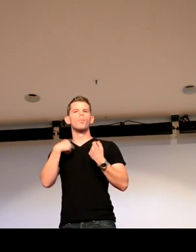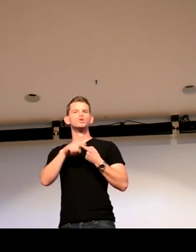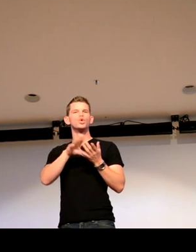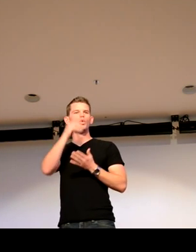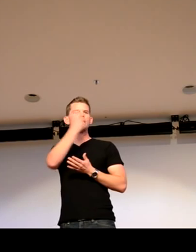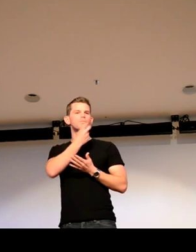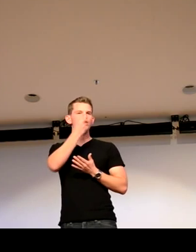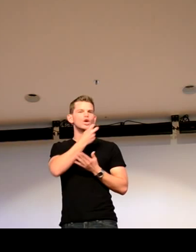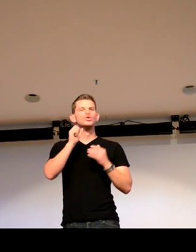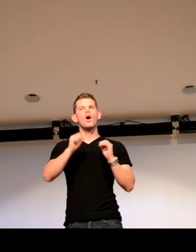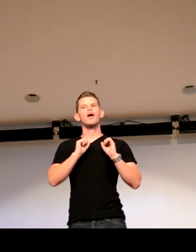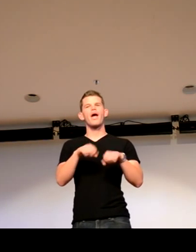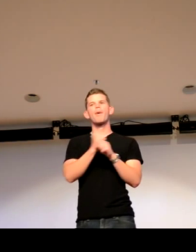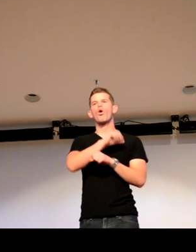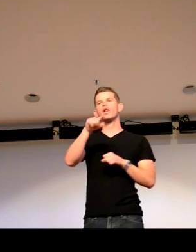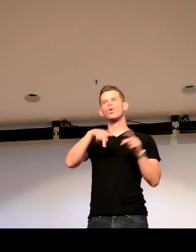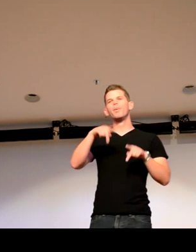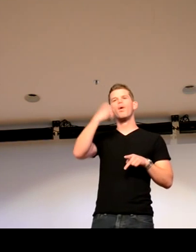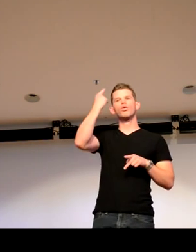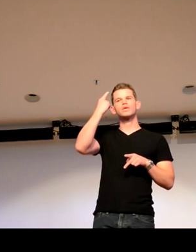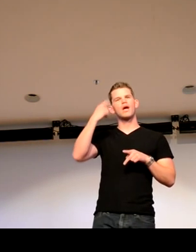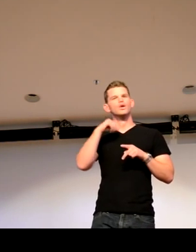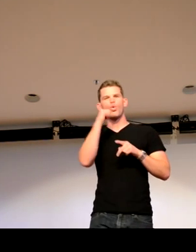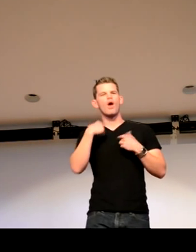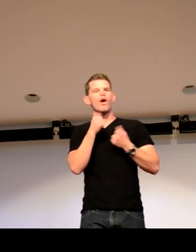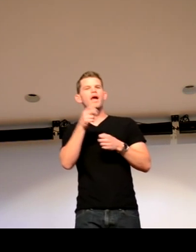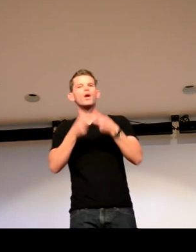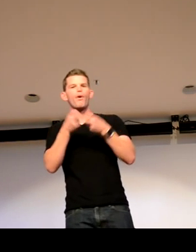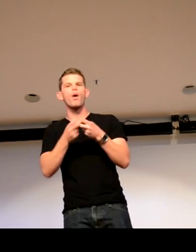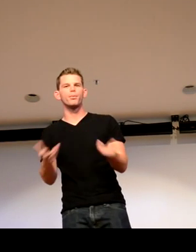one, can hear me. So, I can't be alone, you can alone, you can't be you So, I'm not paying a bottle.